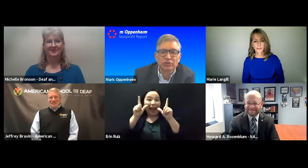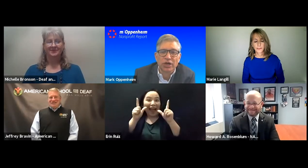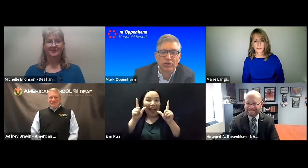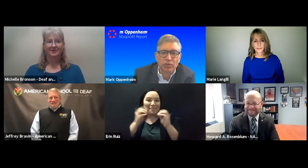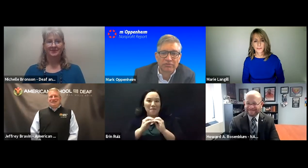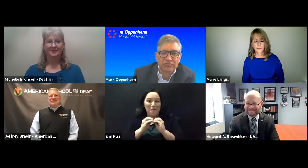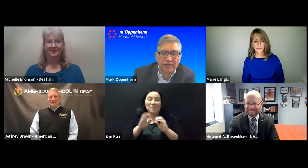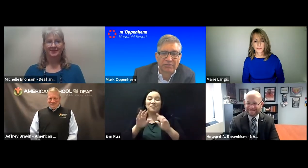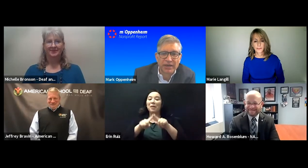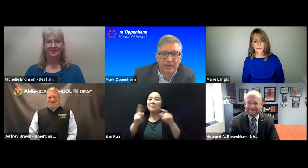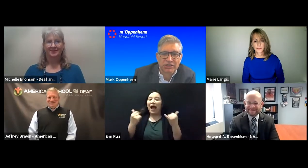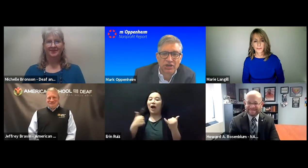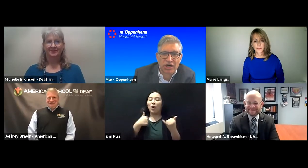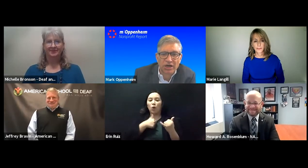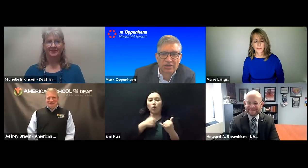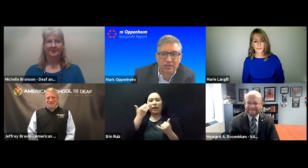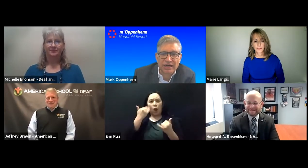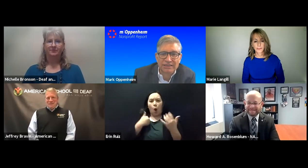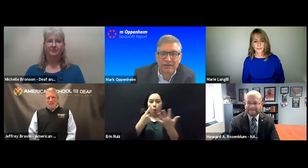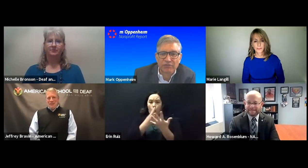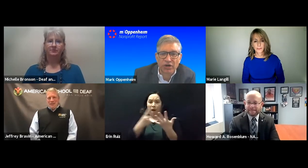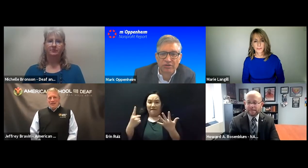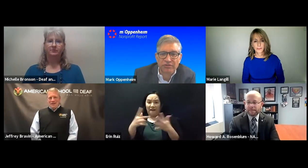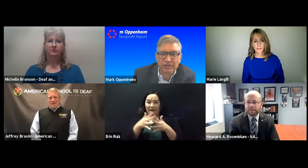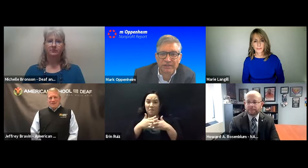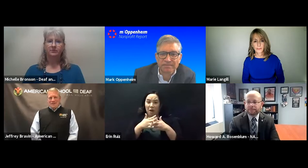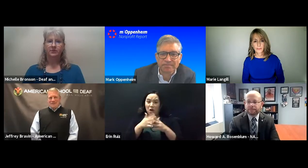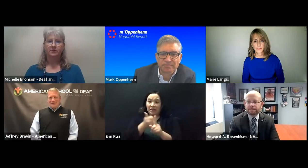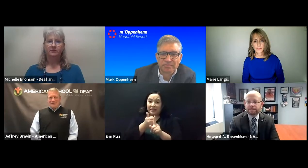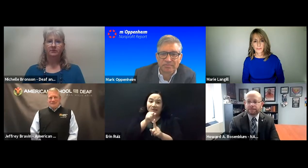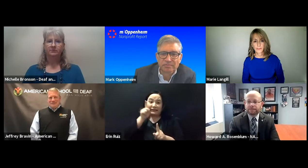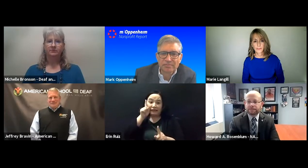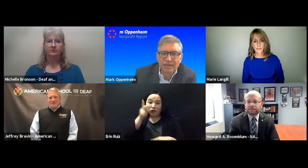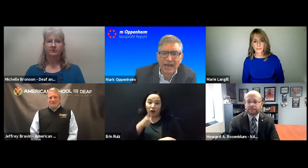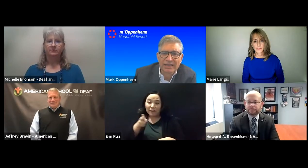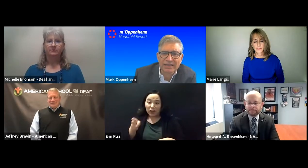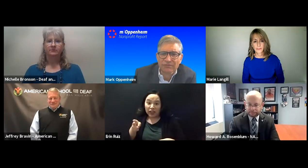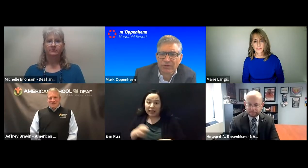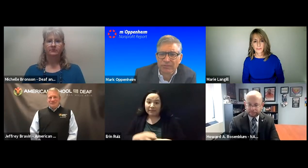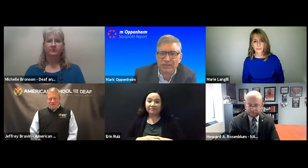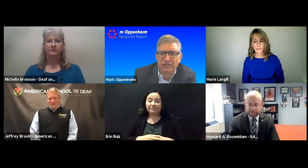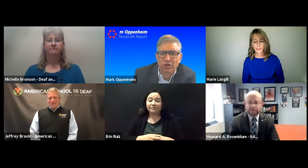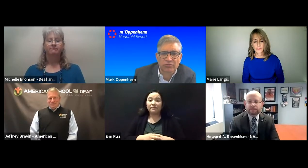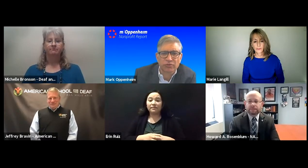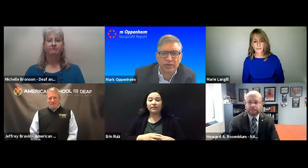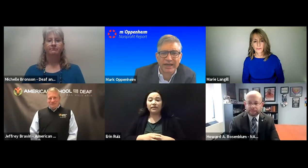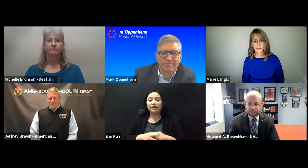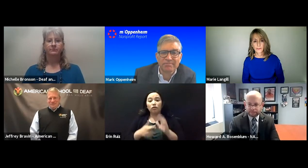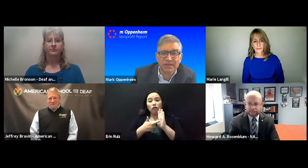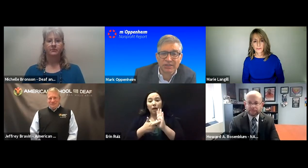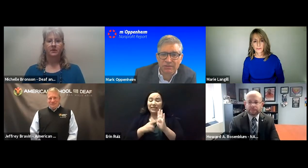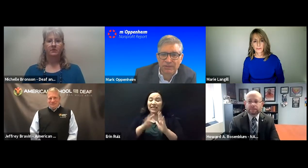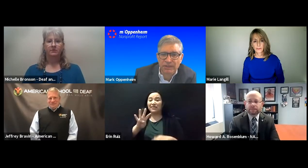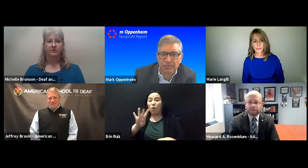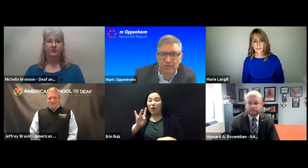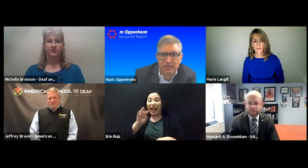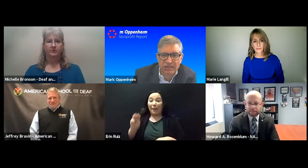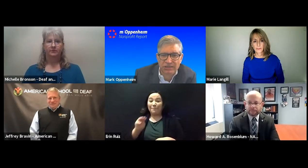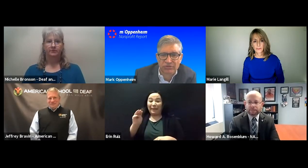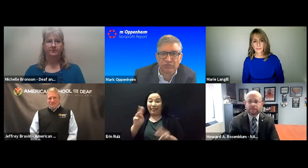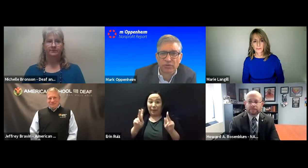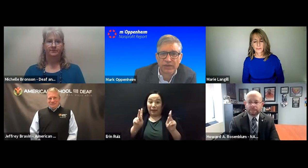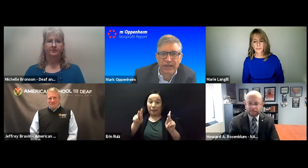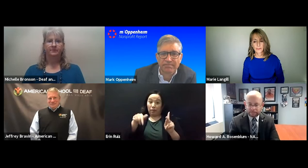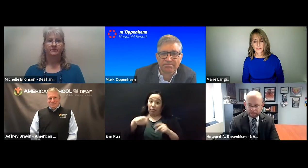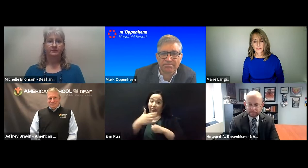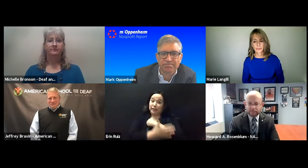We do know that one in five Americans are deaf or hard of hearing. And that represents a total of 48 million people in